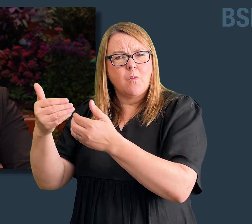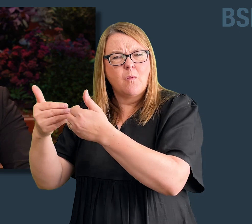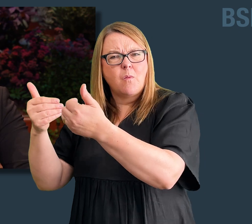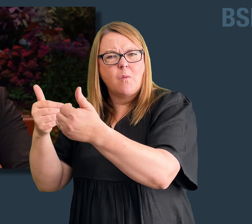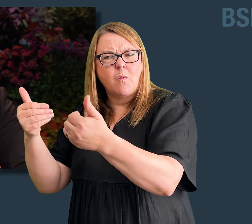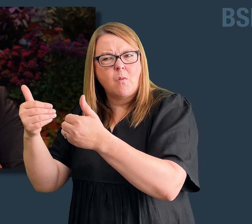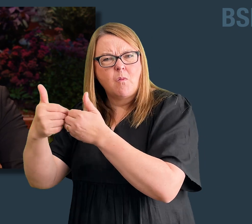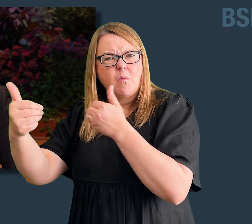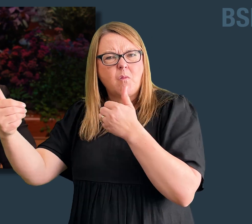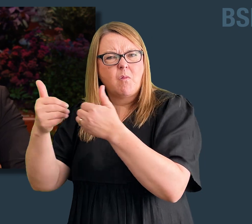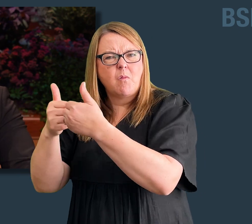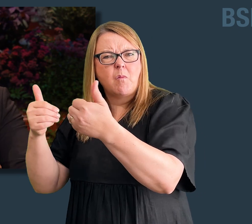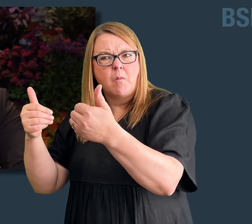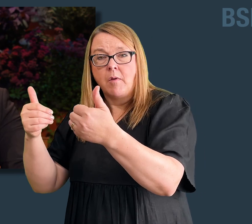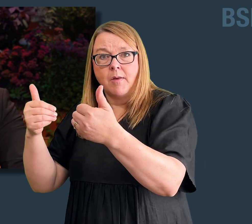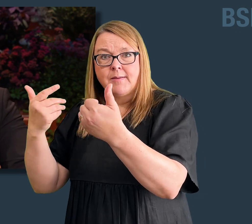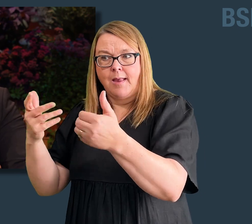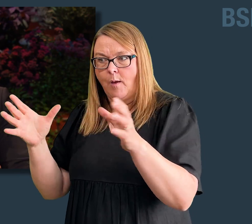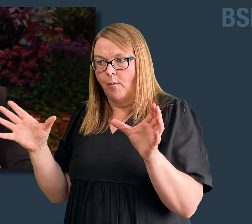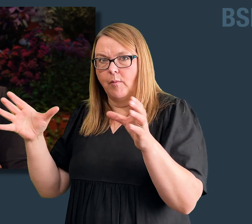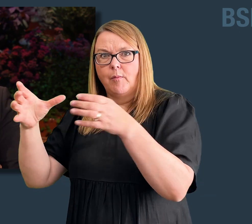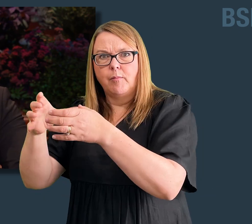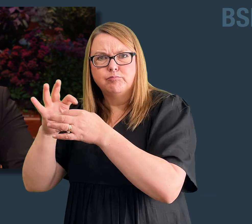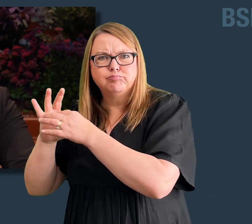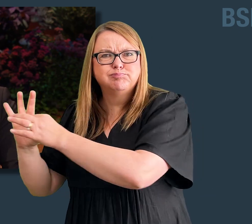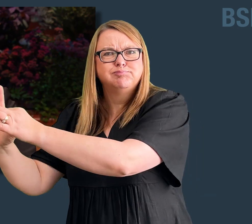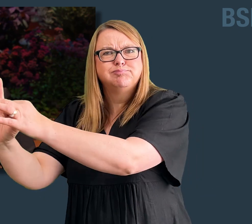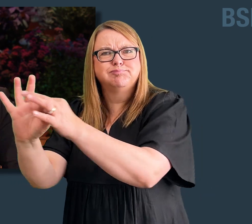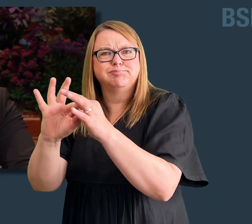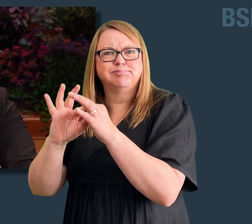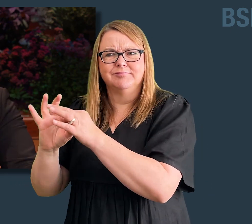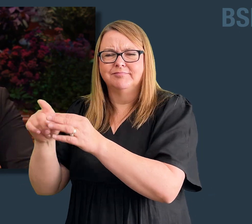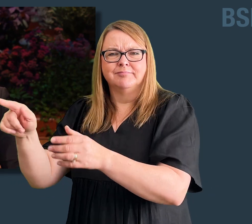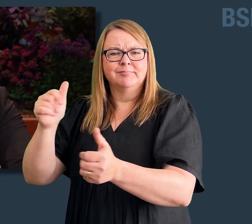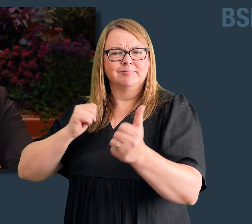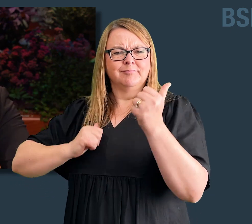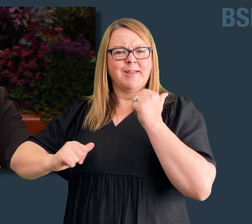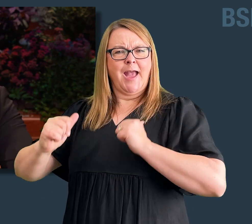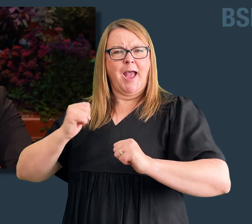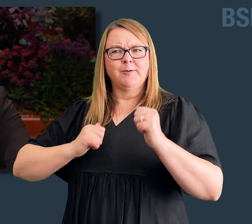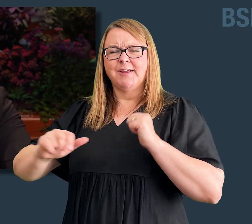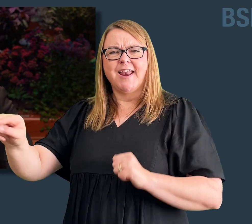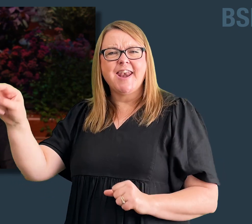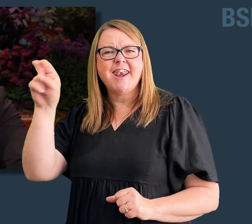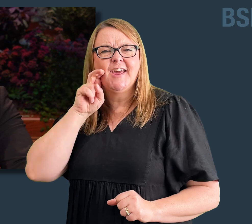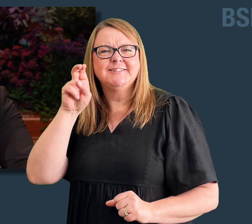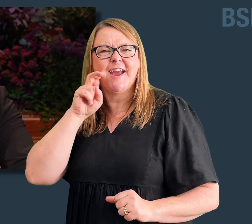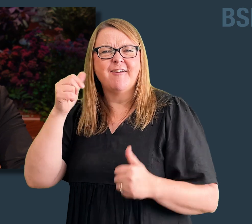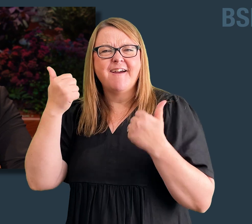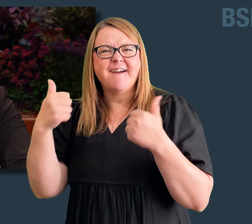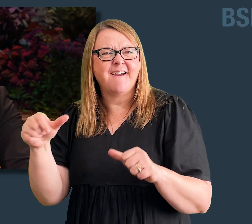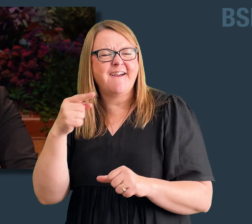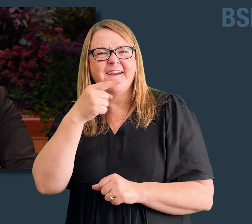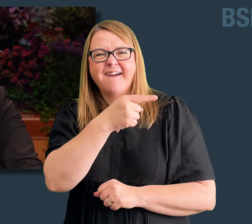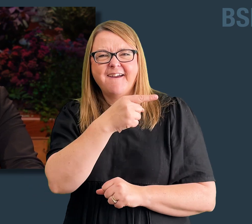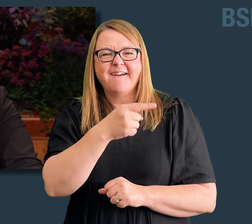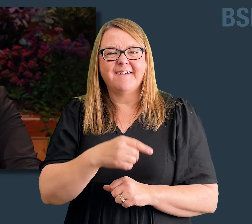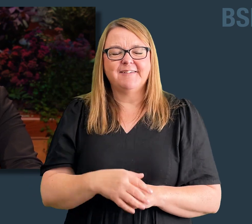Nigeria, in that moment, Nigeria was united, and every Nigerian was content being Nigerian.